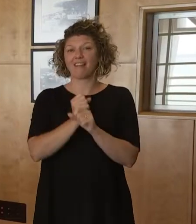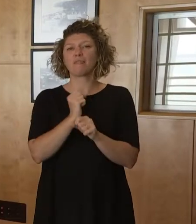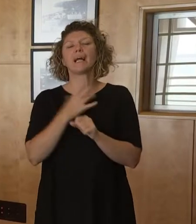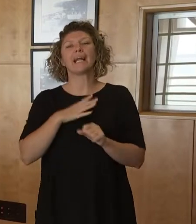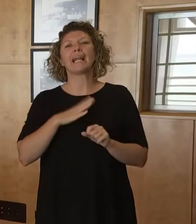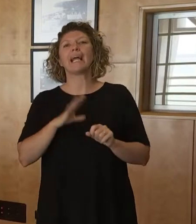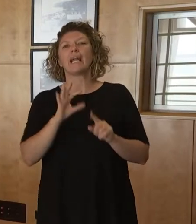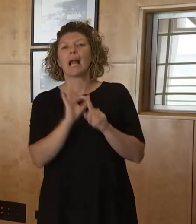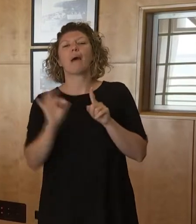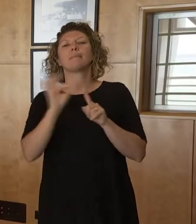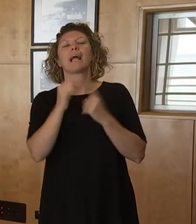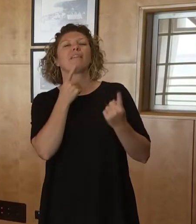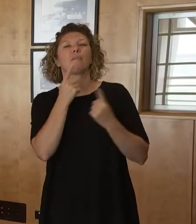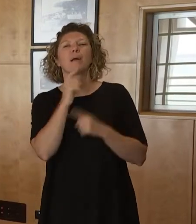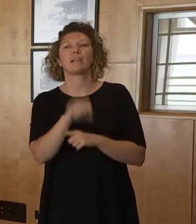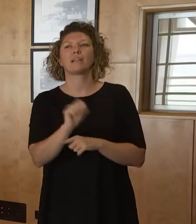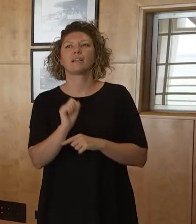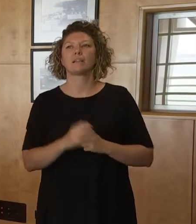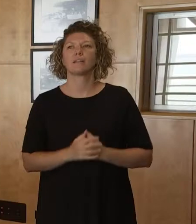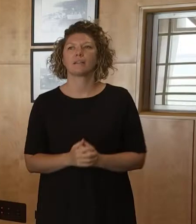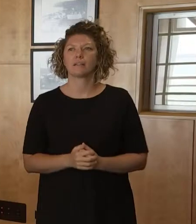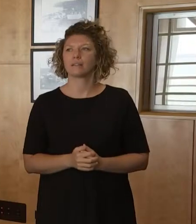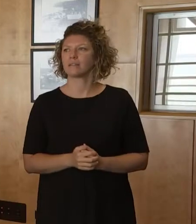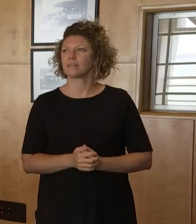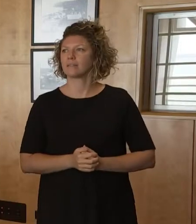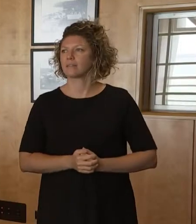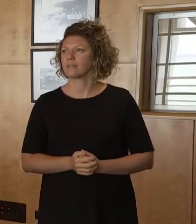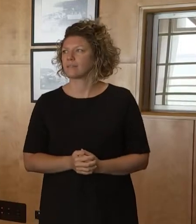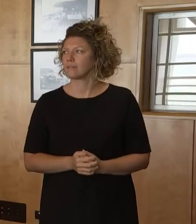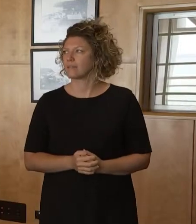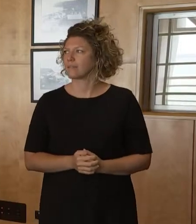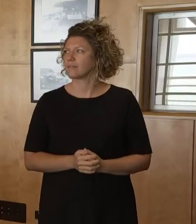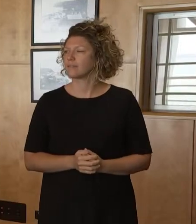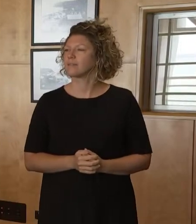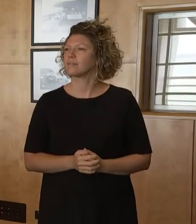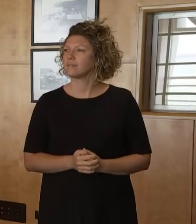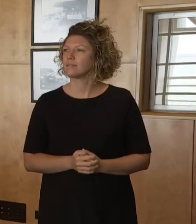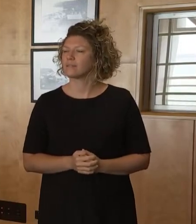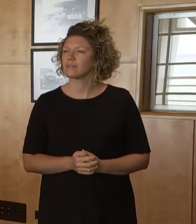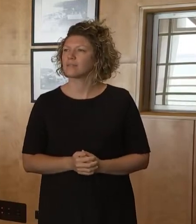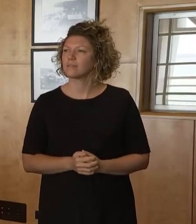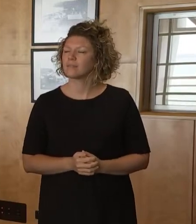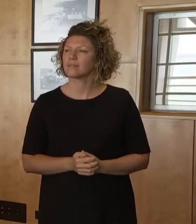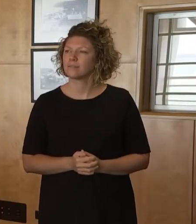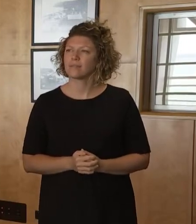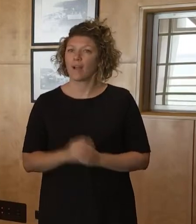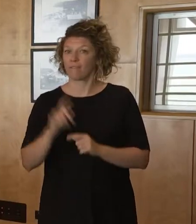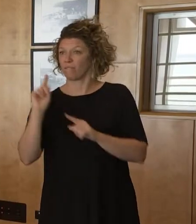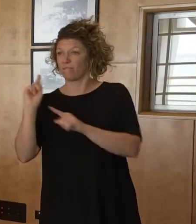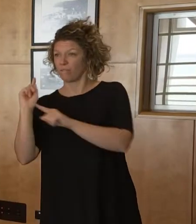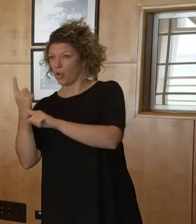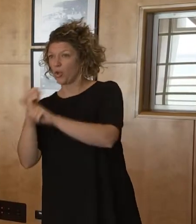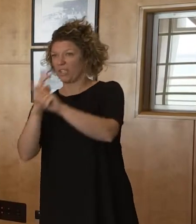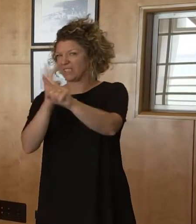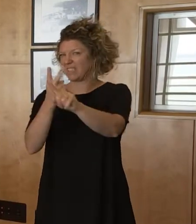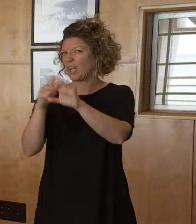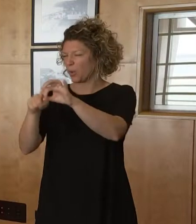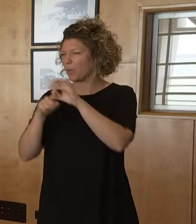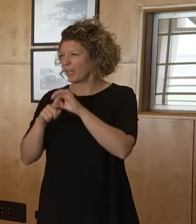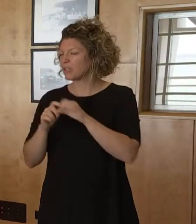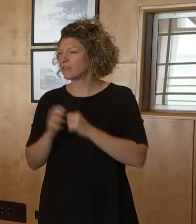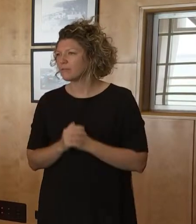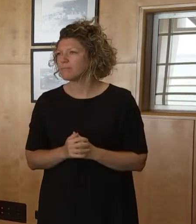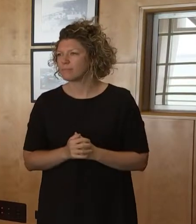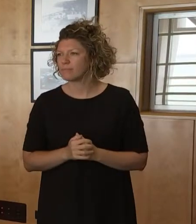take some time to update that material. Yes, Myles? Myles had a question on this and then I'll go to you, Jack. Sorry. Sure. And just on this